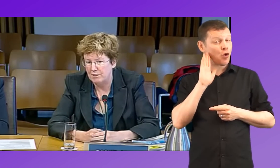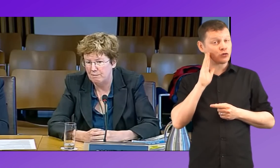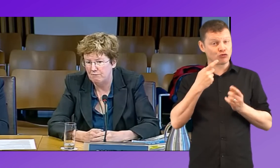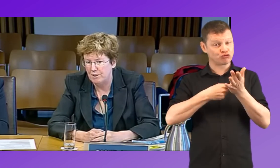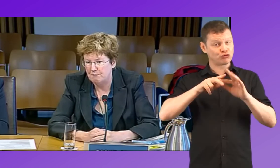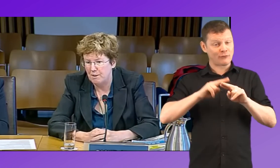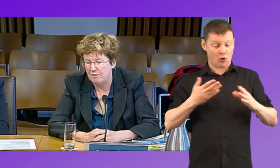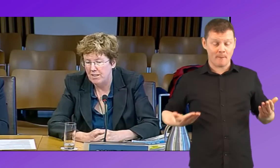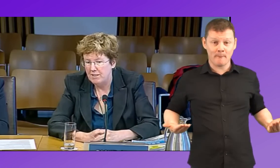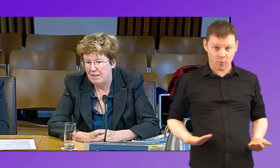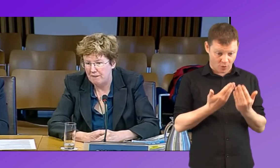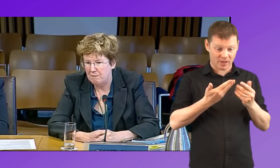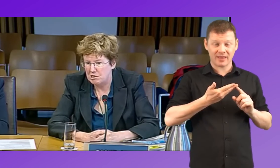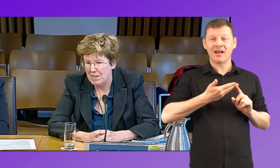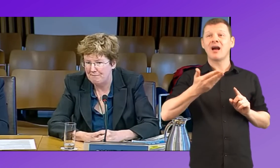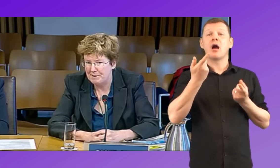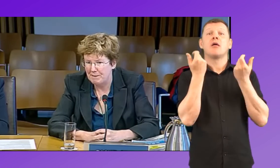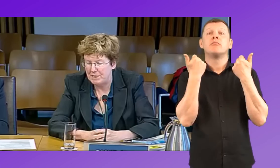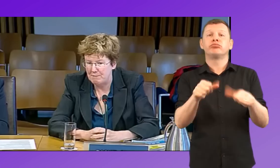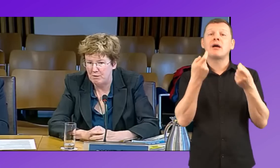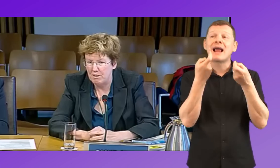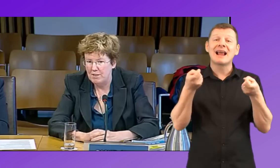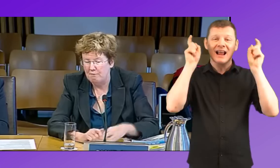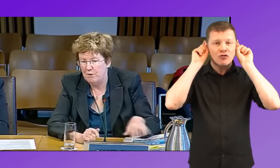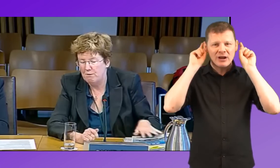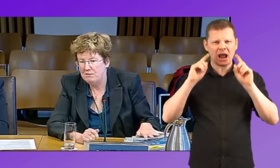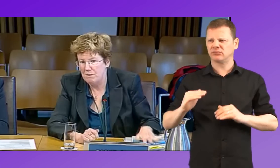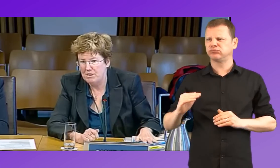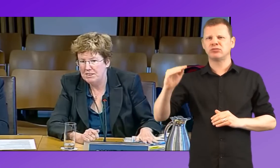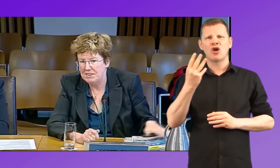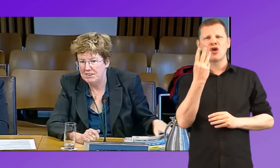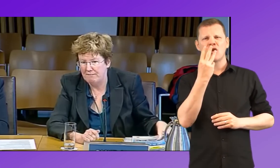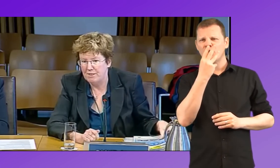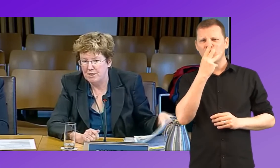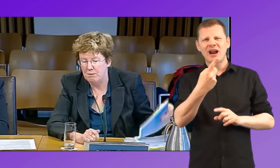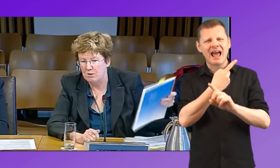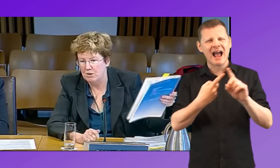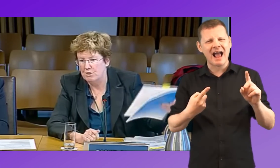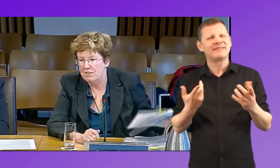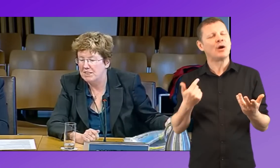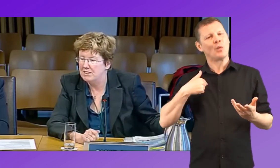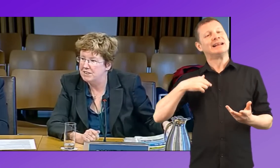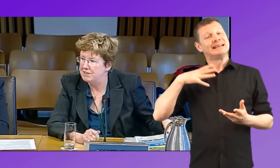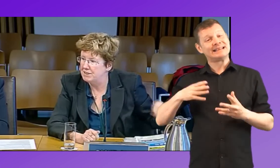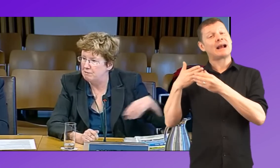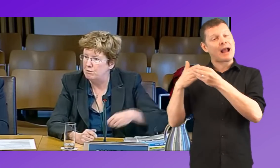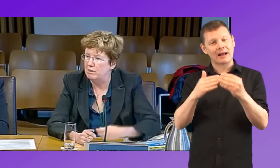and they've been referred at birth. Nothing much had happened in the meantime. So the reason why we need these standards is because there is inconsistency between